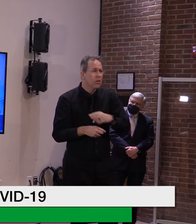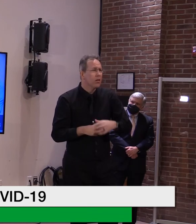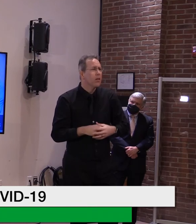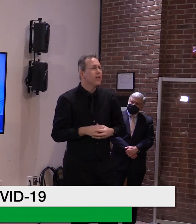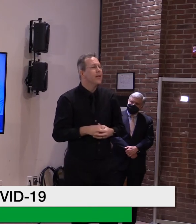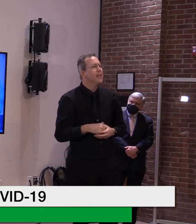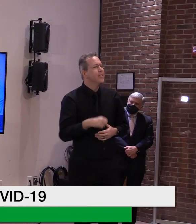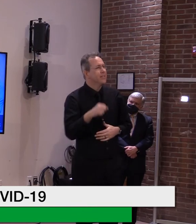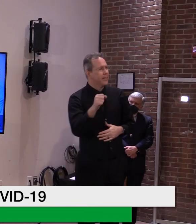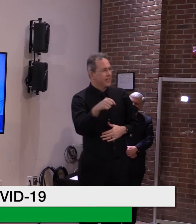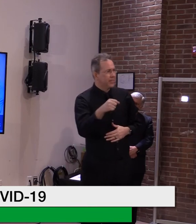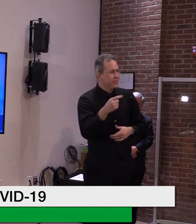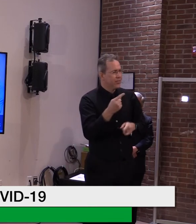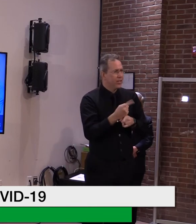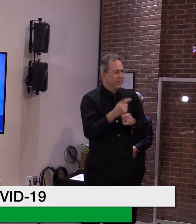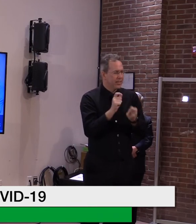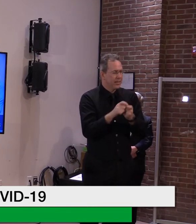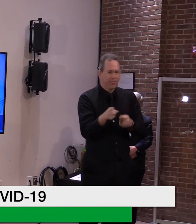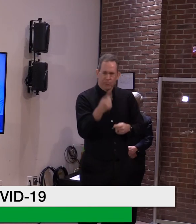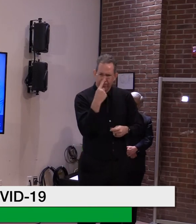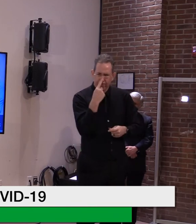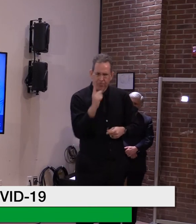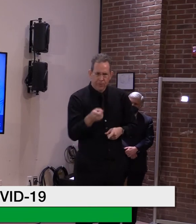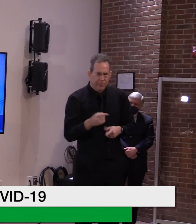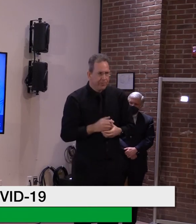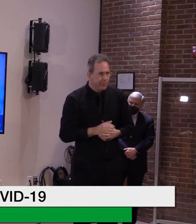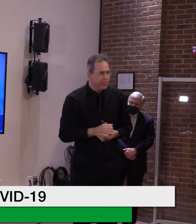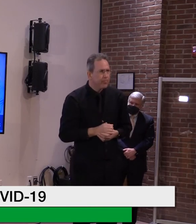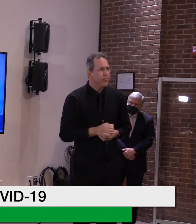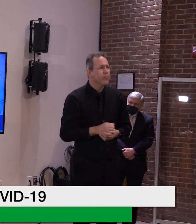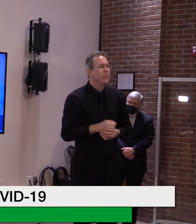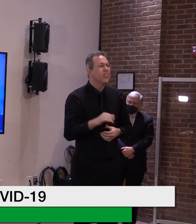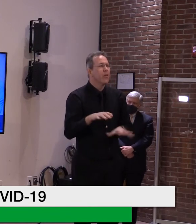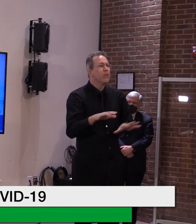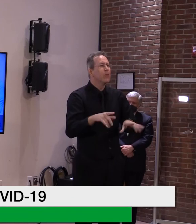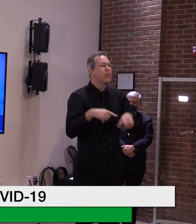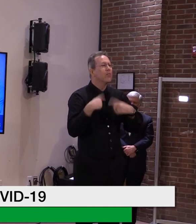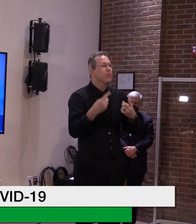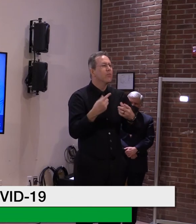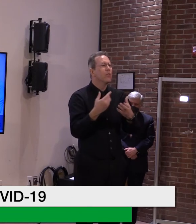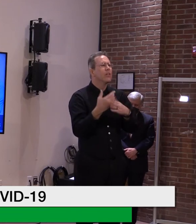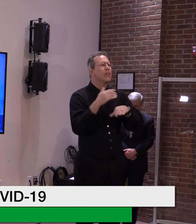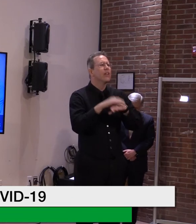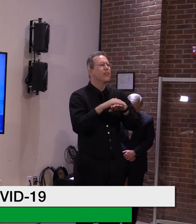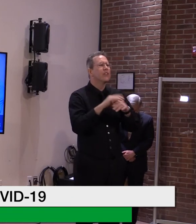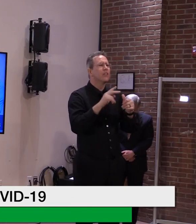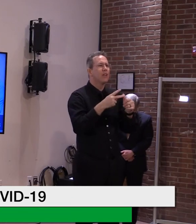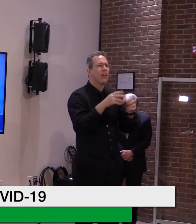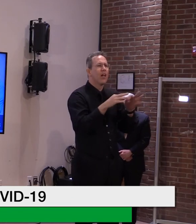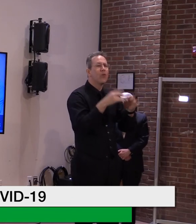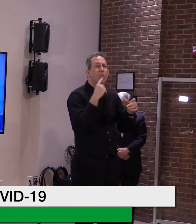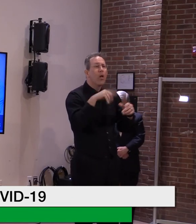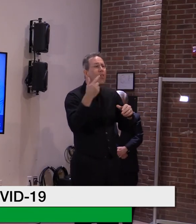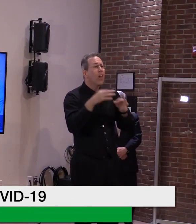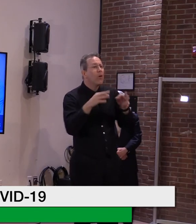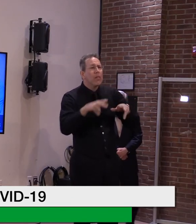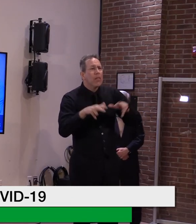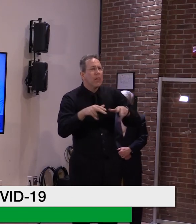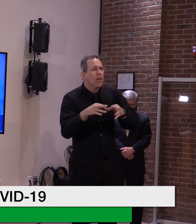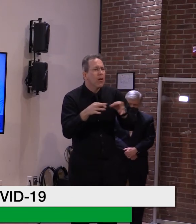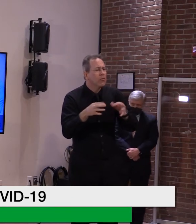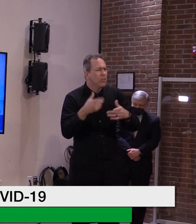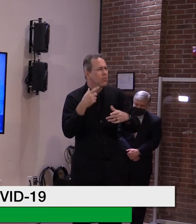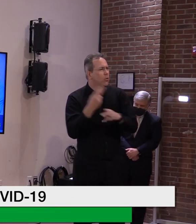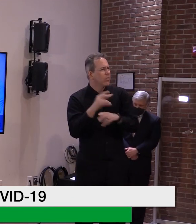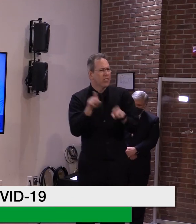what we've been doing in the ELL or English language learner community thus far. Great. And I